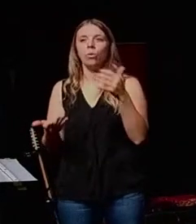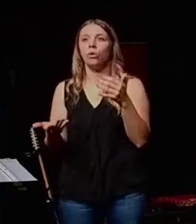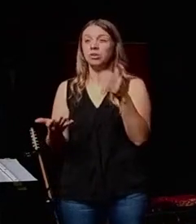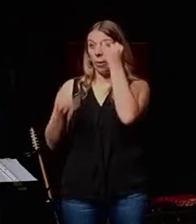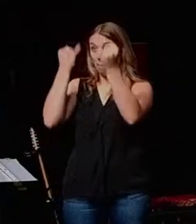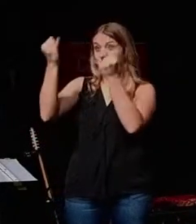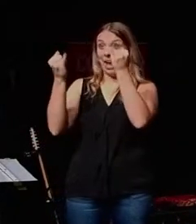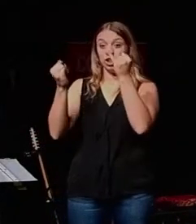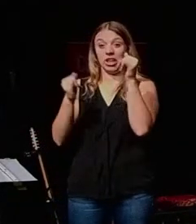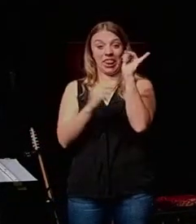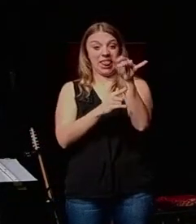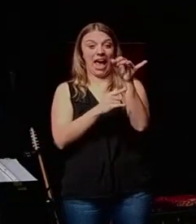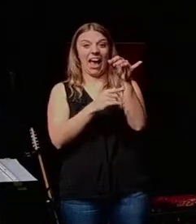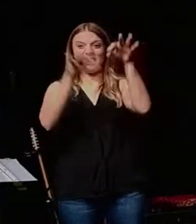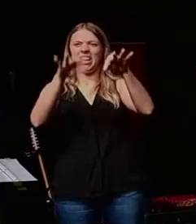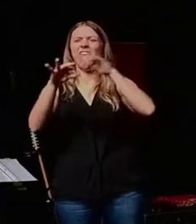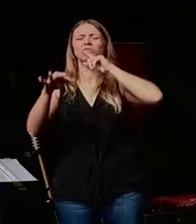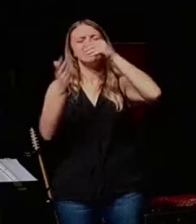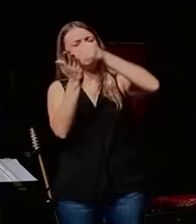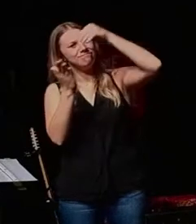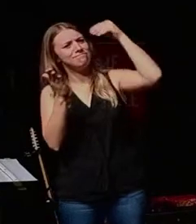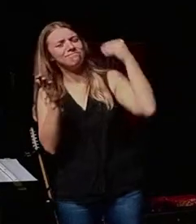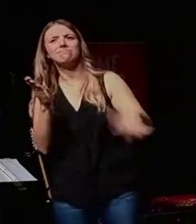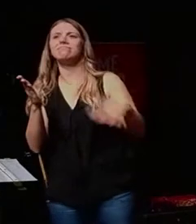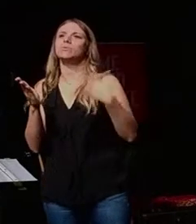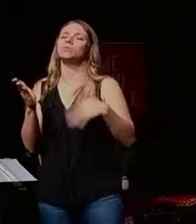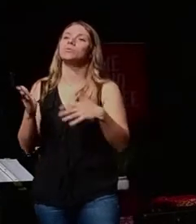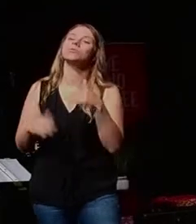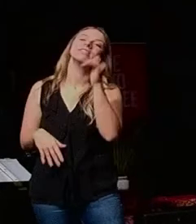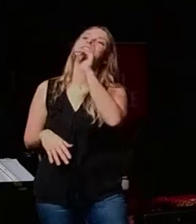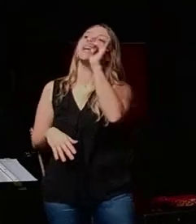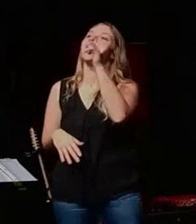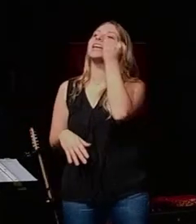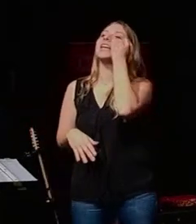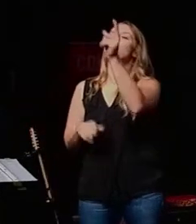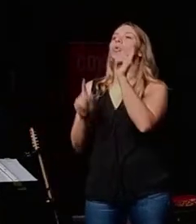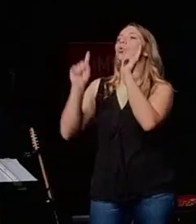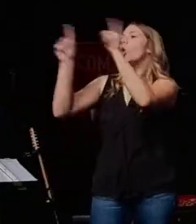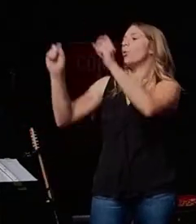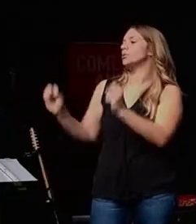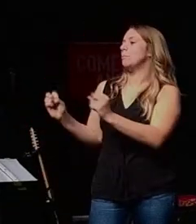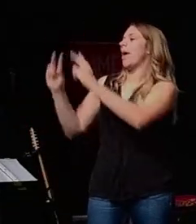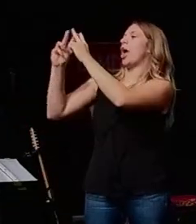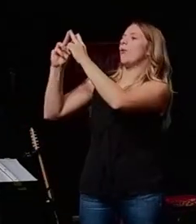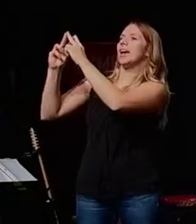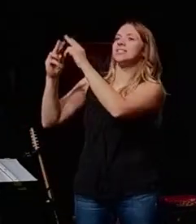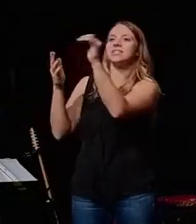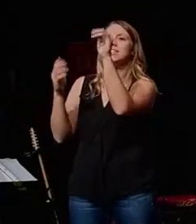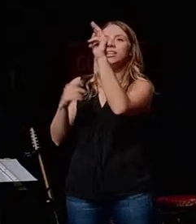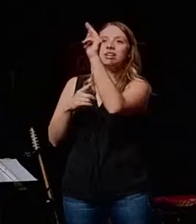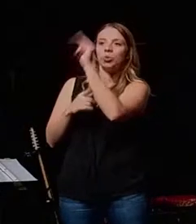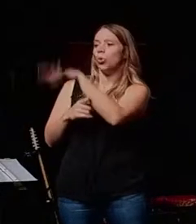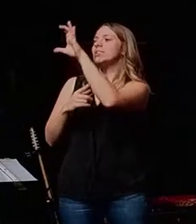It was extremely expensive. It's one of those items that you go into like a Paris, right, or New York City,